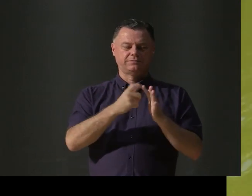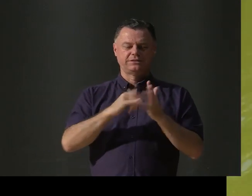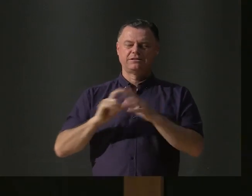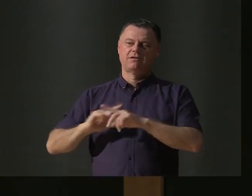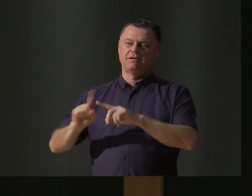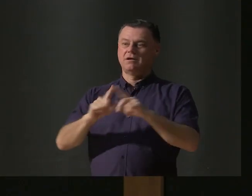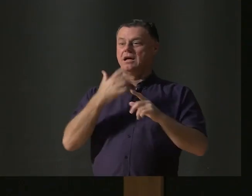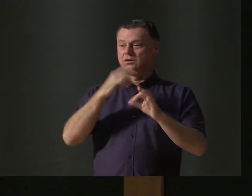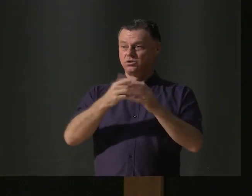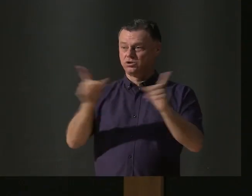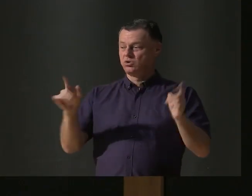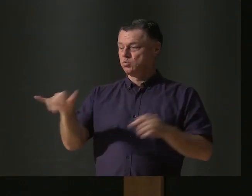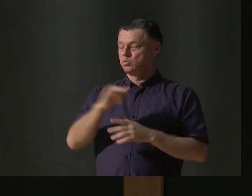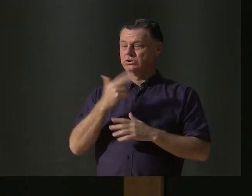which cutie will you champion?